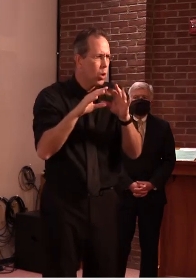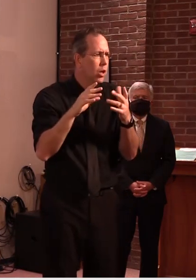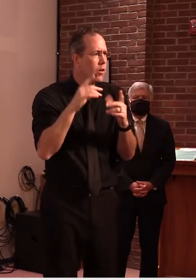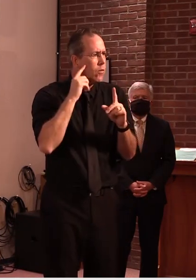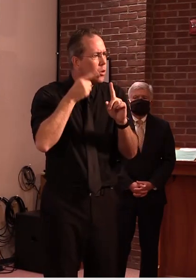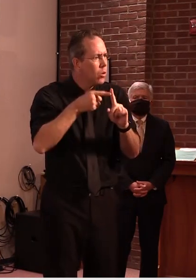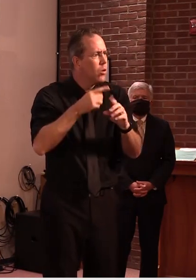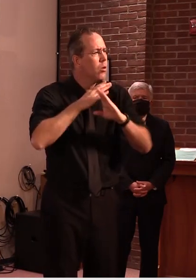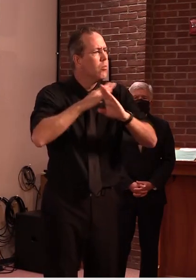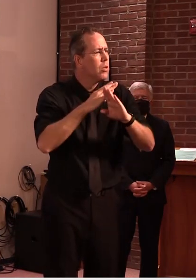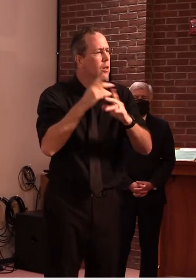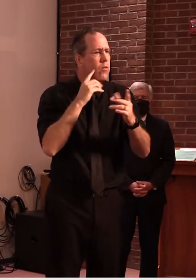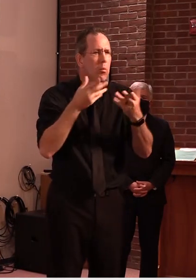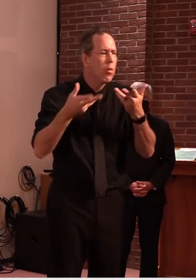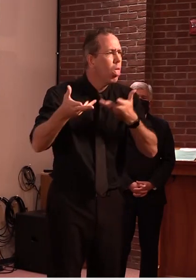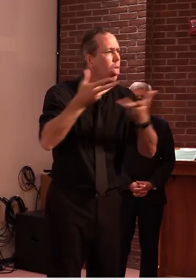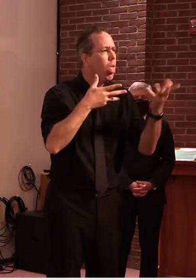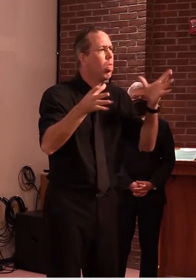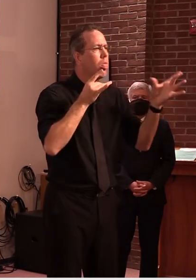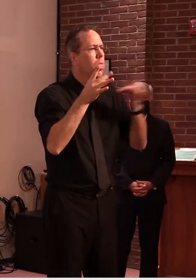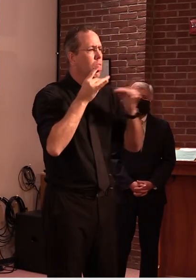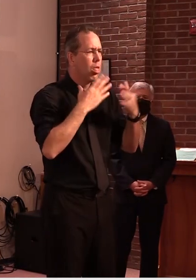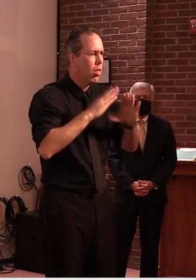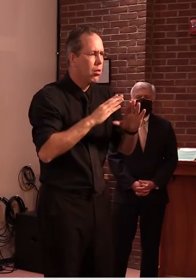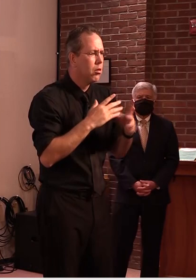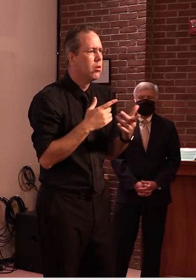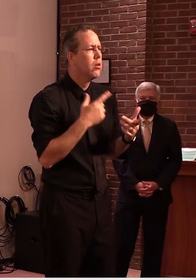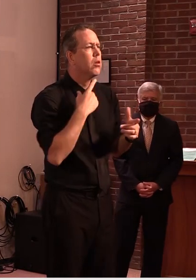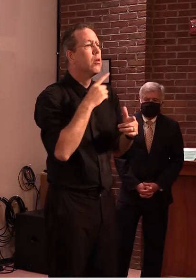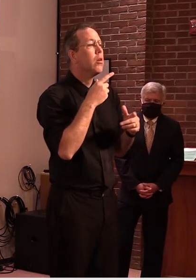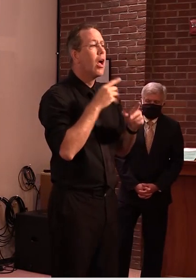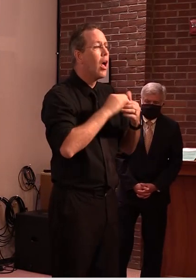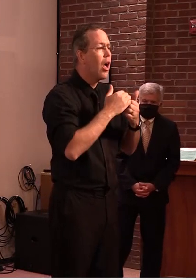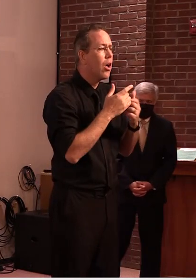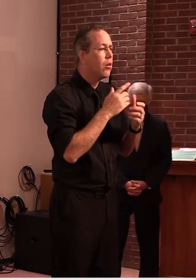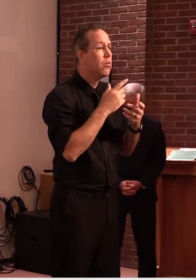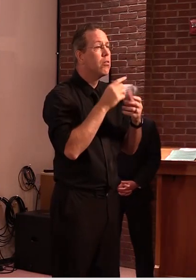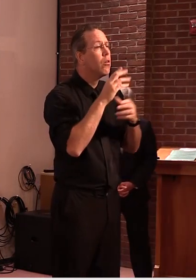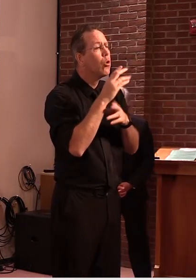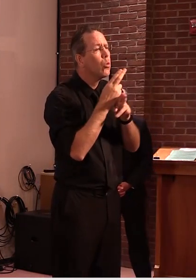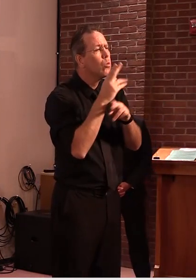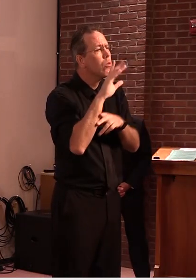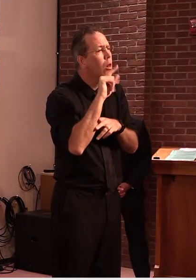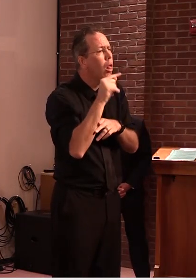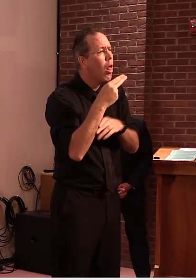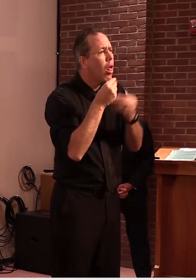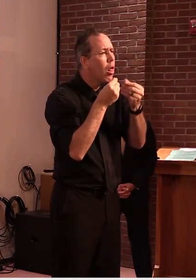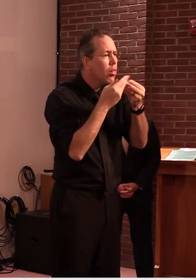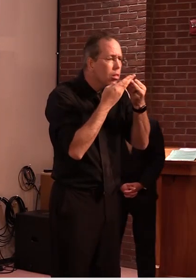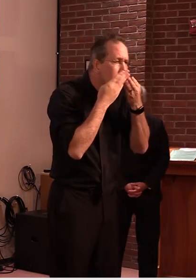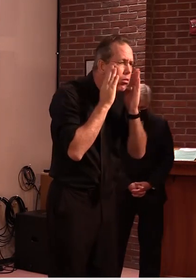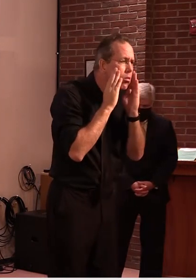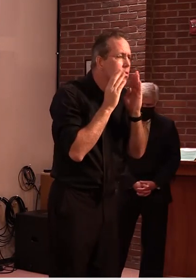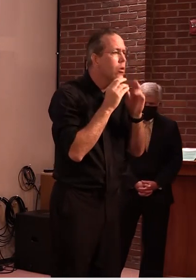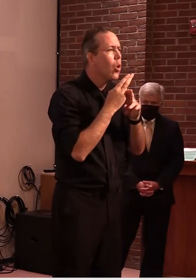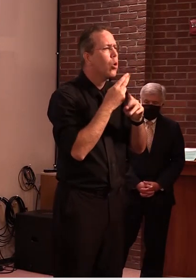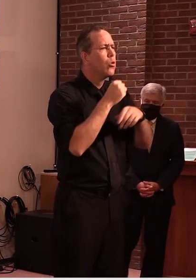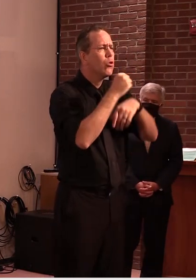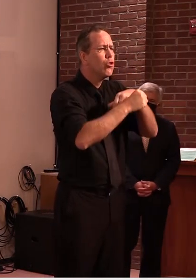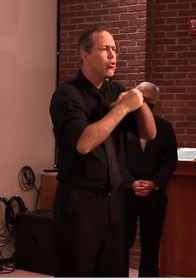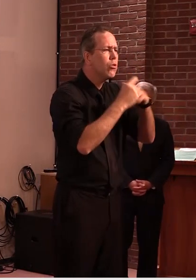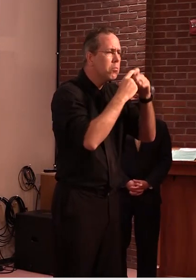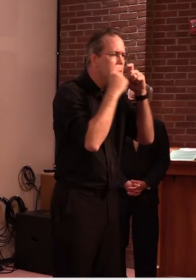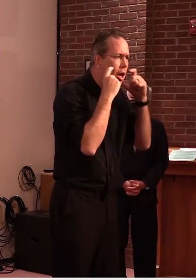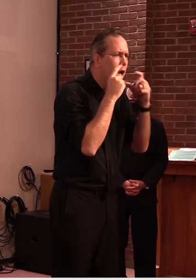with cloth masks surgical procedure masks and kn95s as well also of note the kn95s can be used